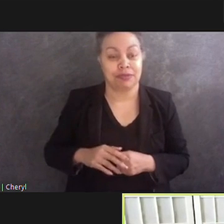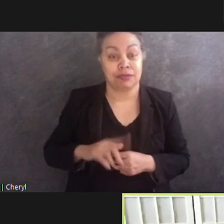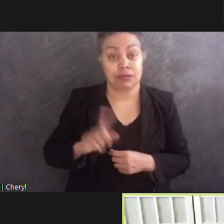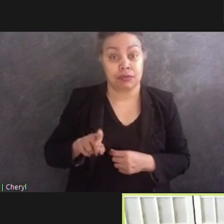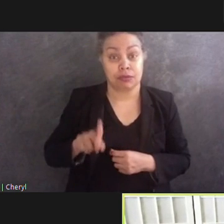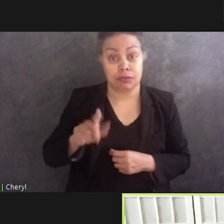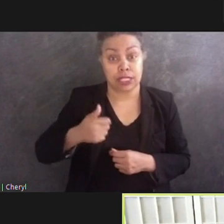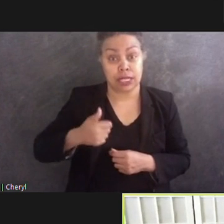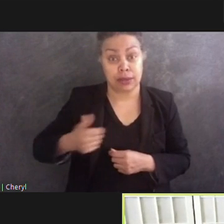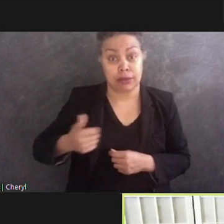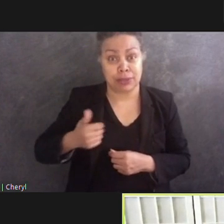yet to the memorial?